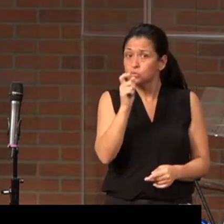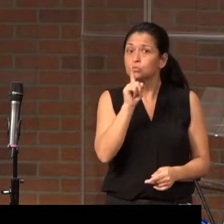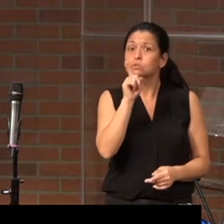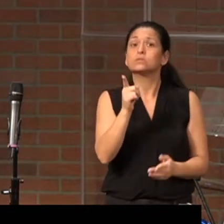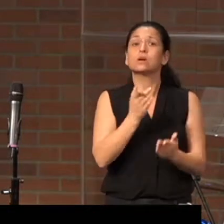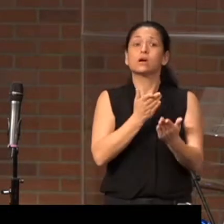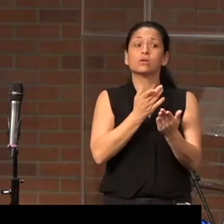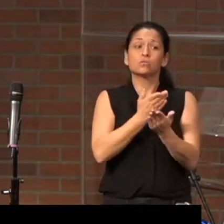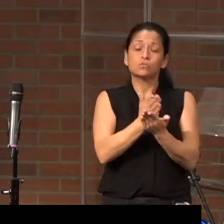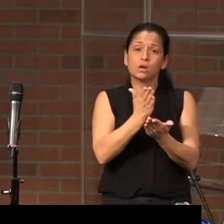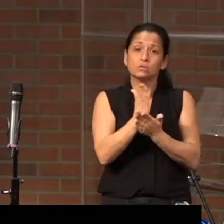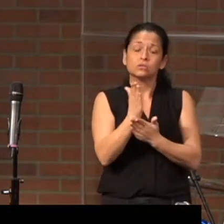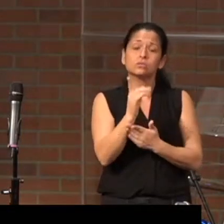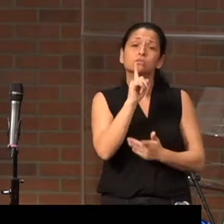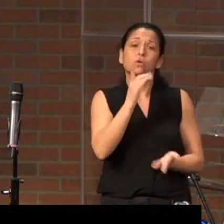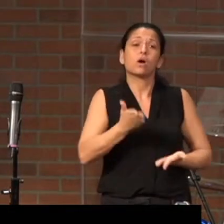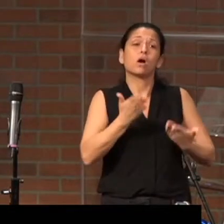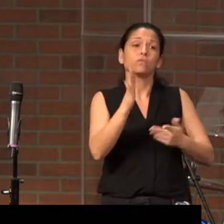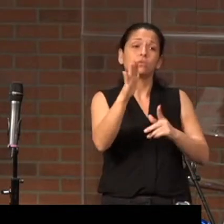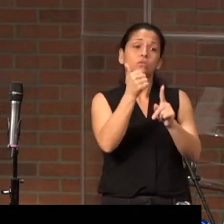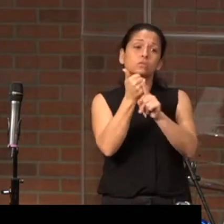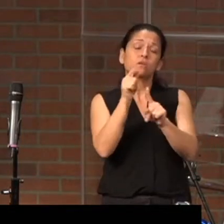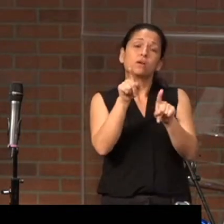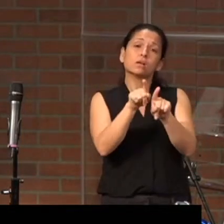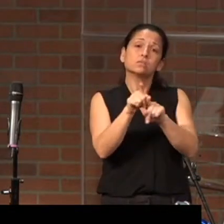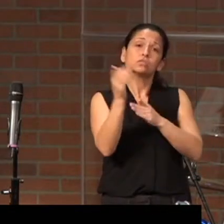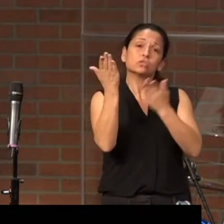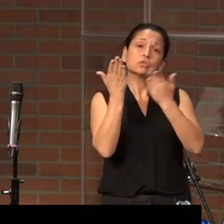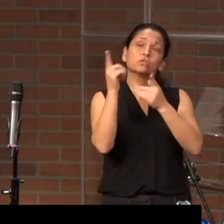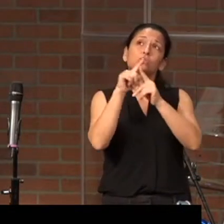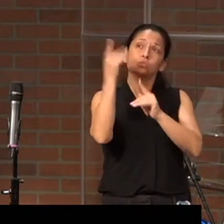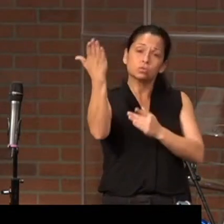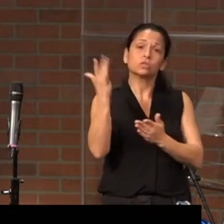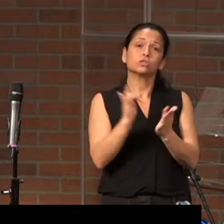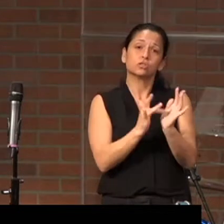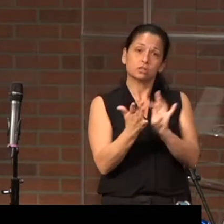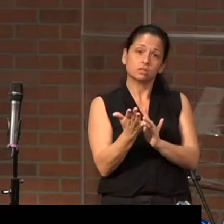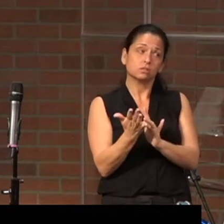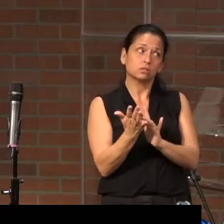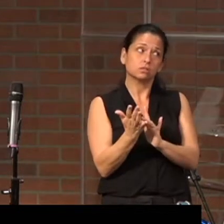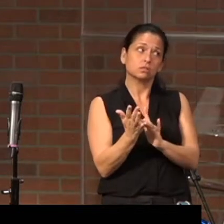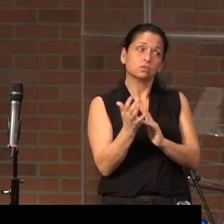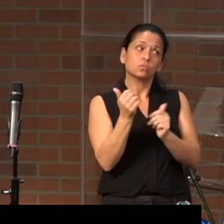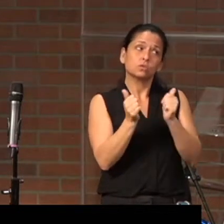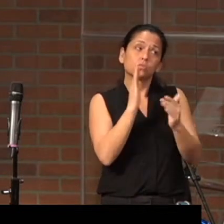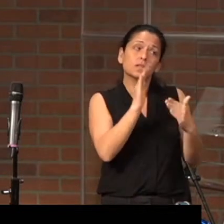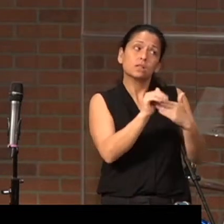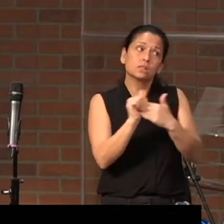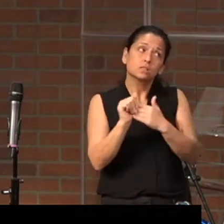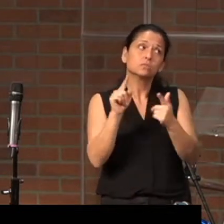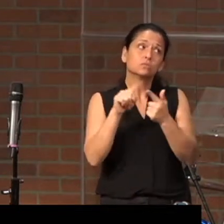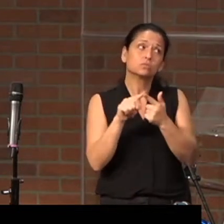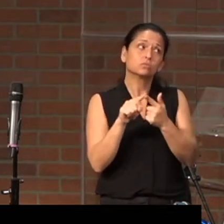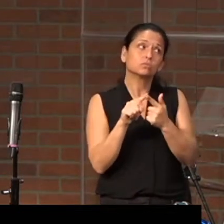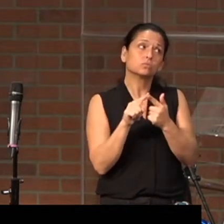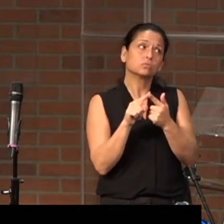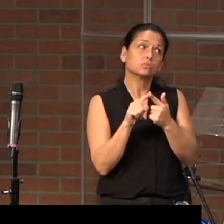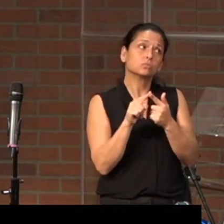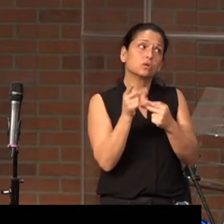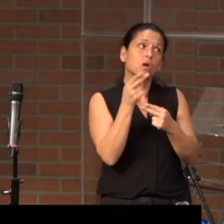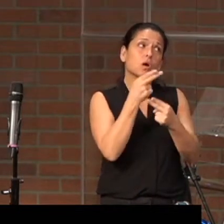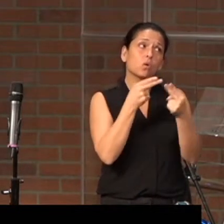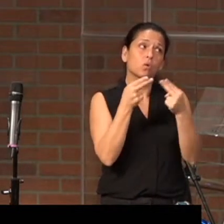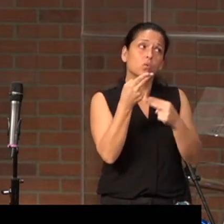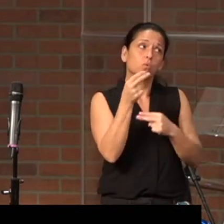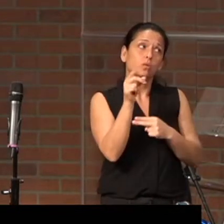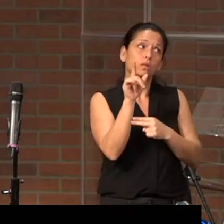So, offer yourselves as servants to Jesus, which leads to holiness.